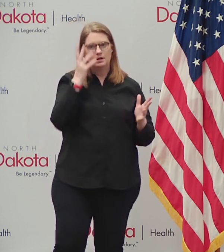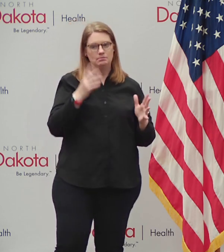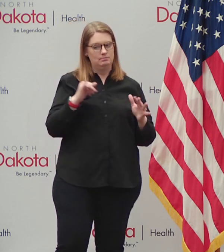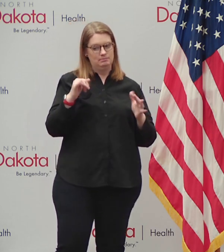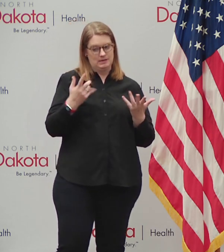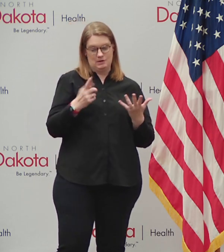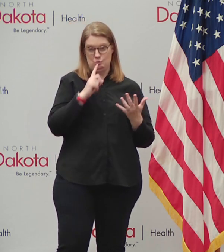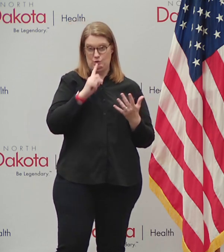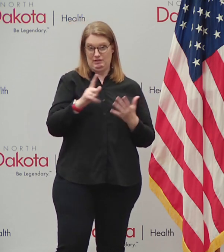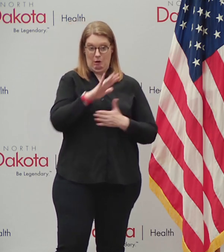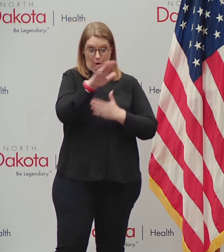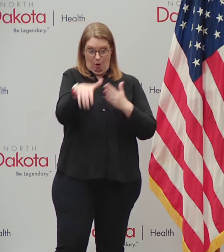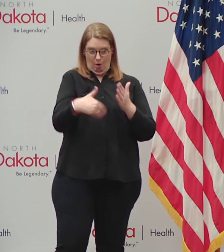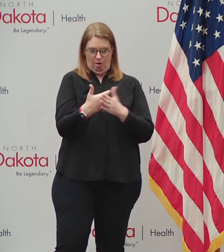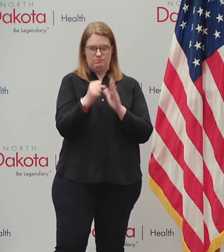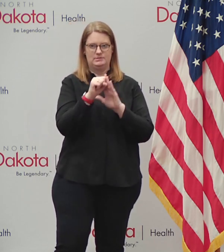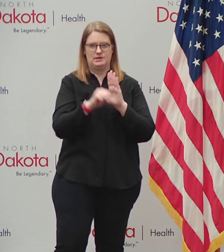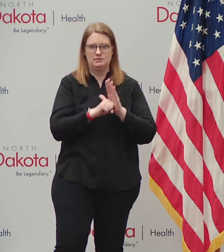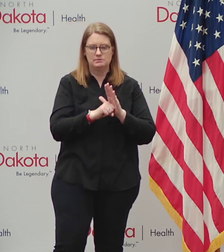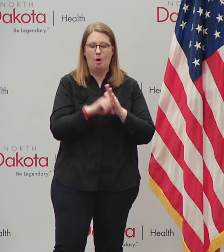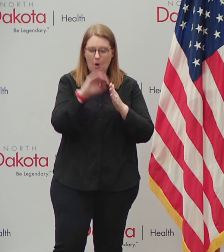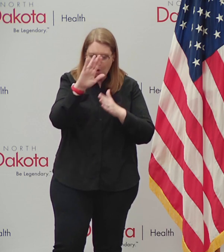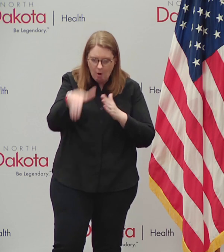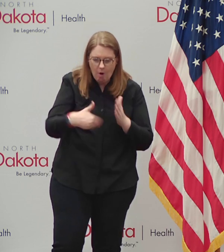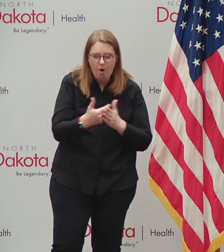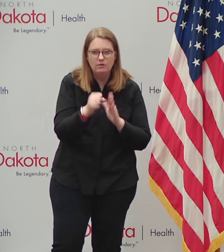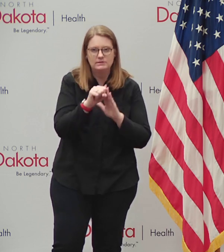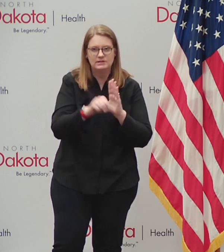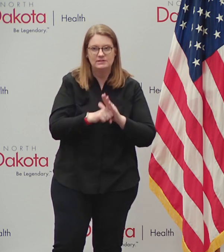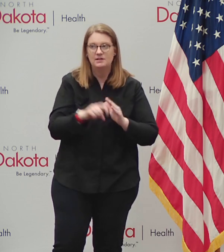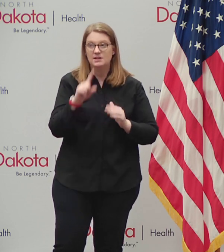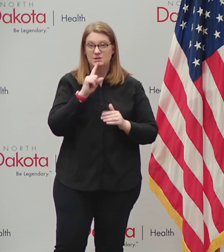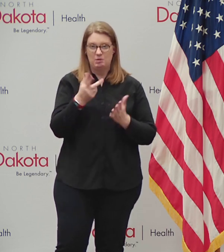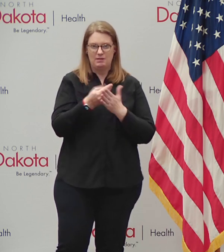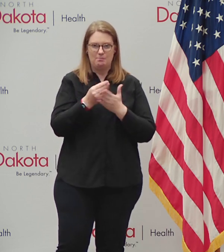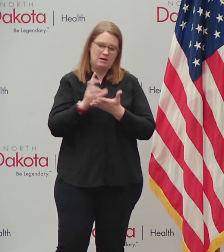case for every single state in the nation because so much money has flown into public health.